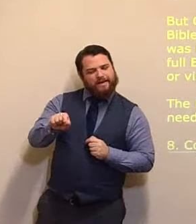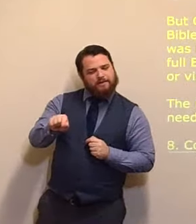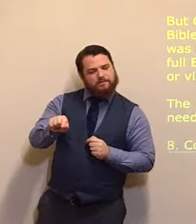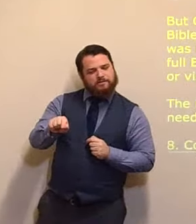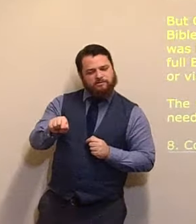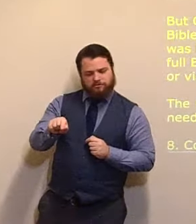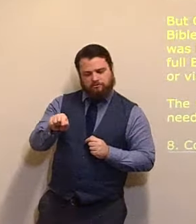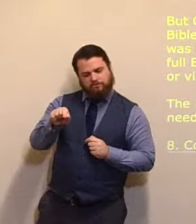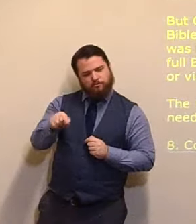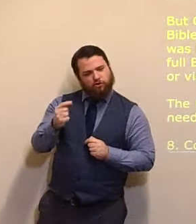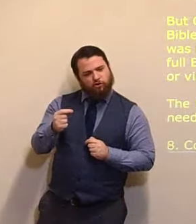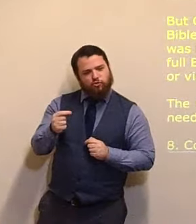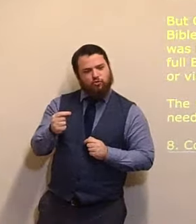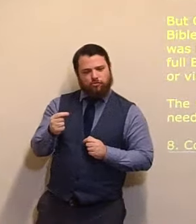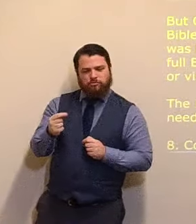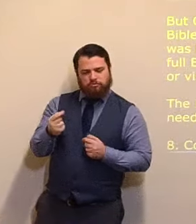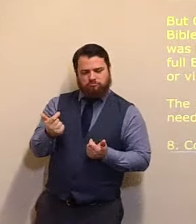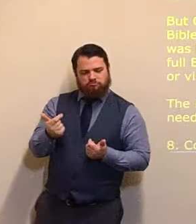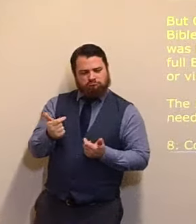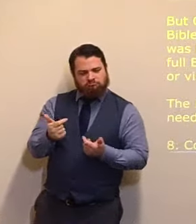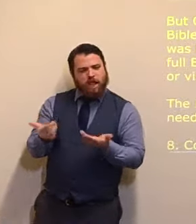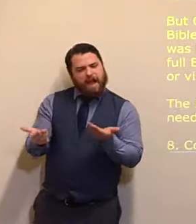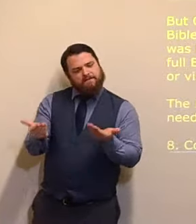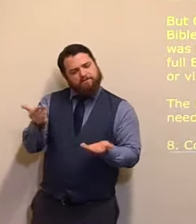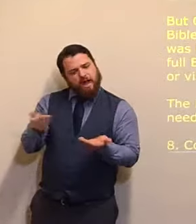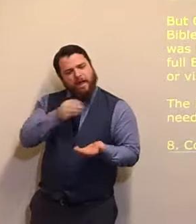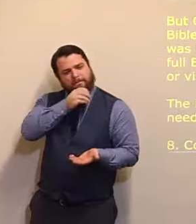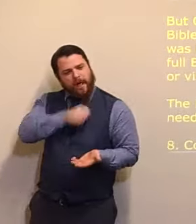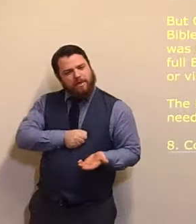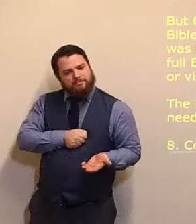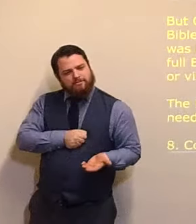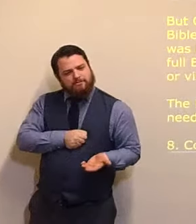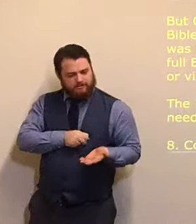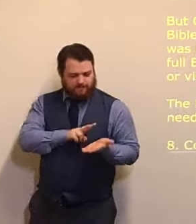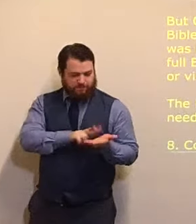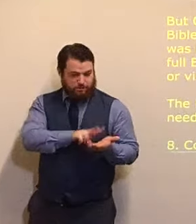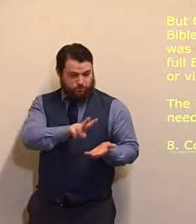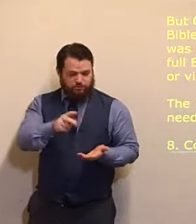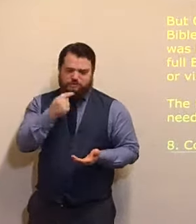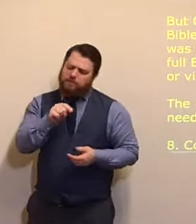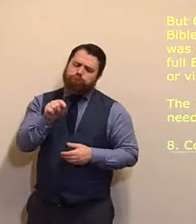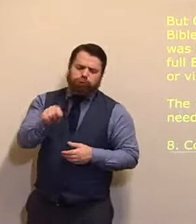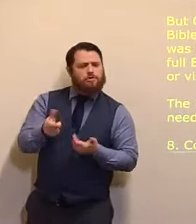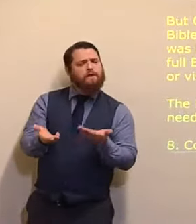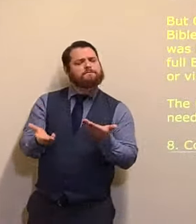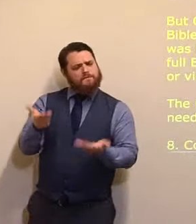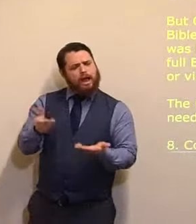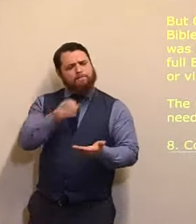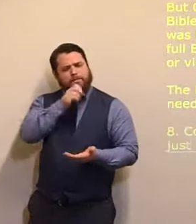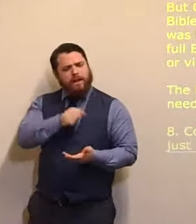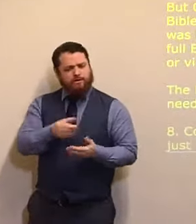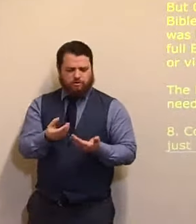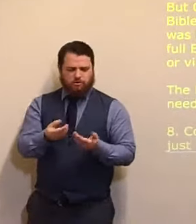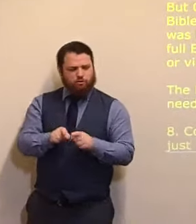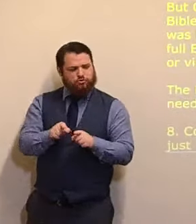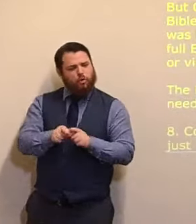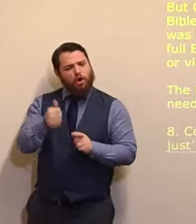was a just man. Look at it, in verse 22. A just man, with a good report. He had a good report, in verse